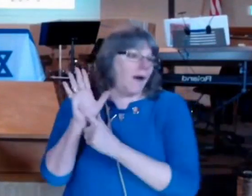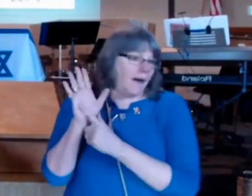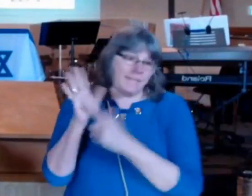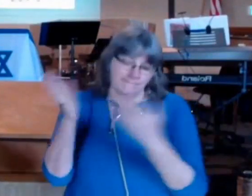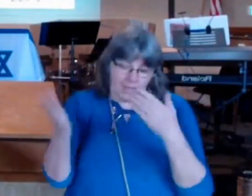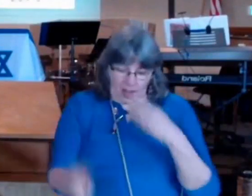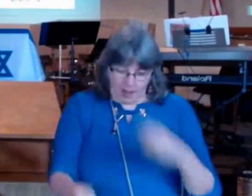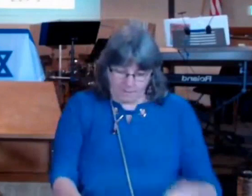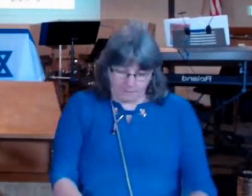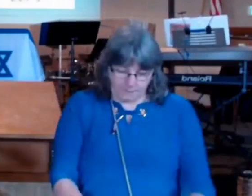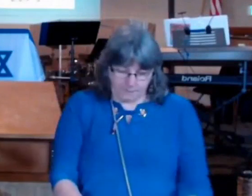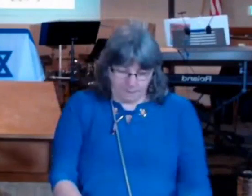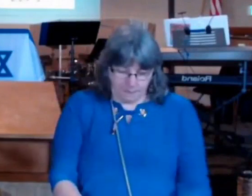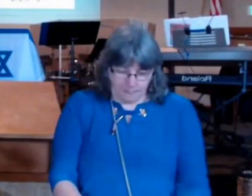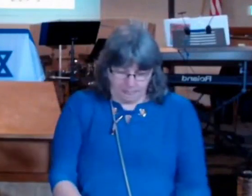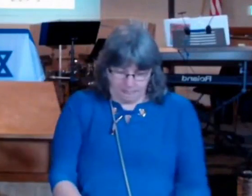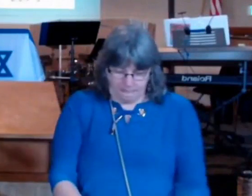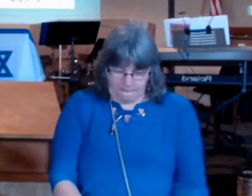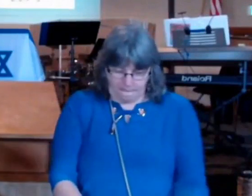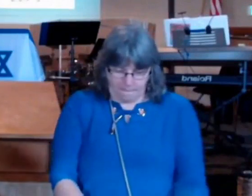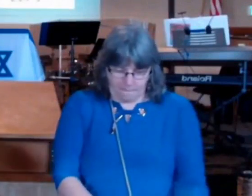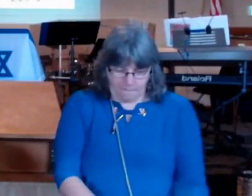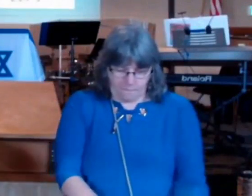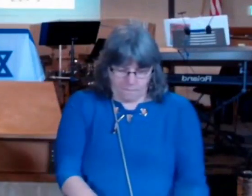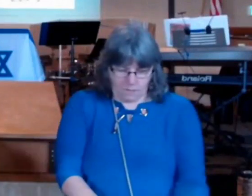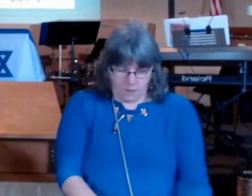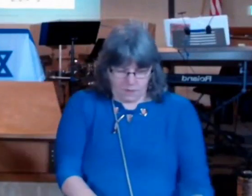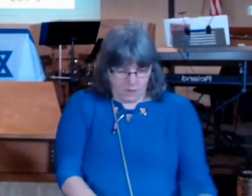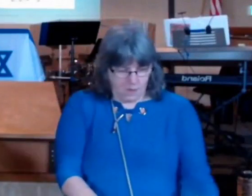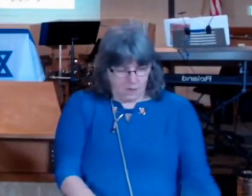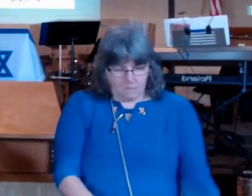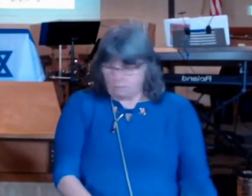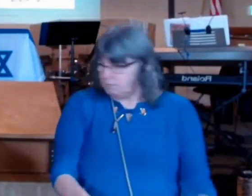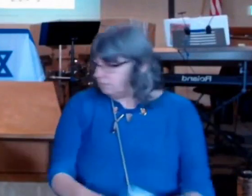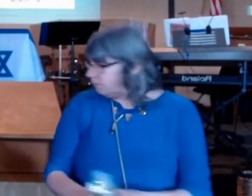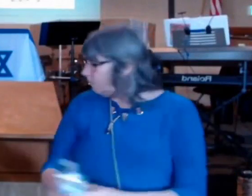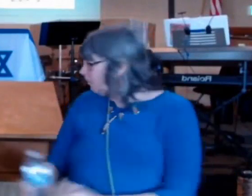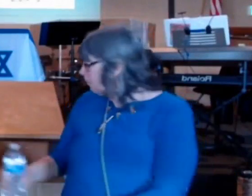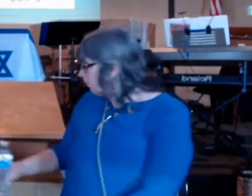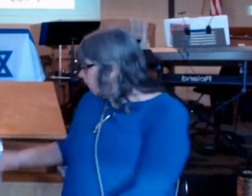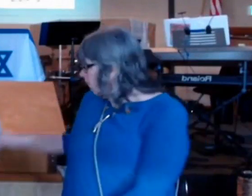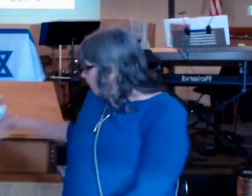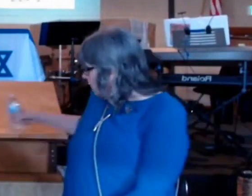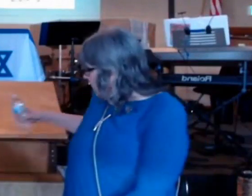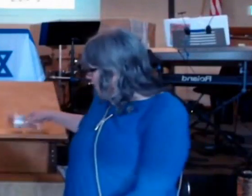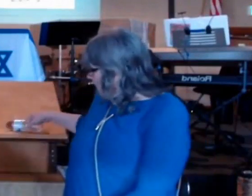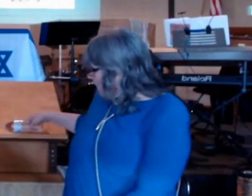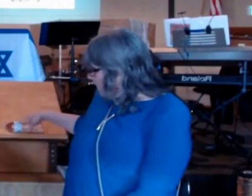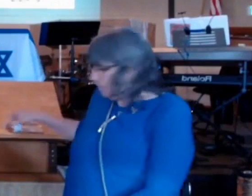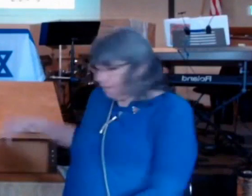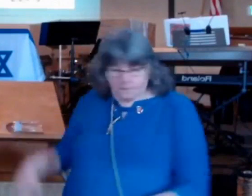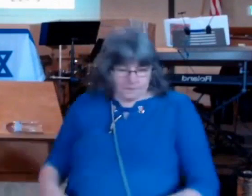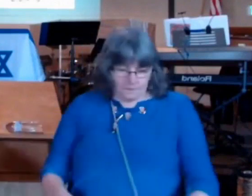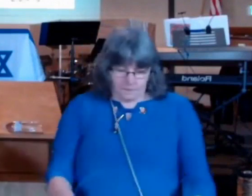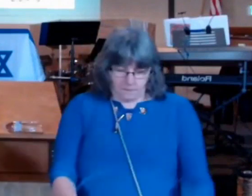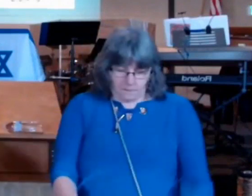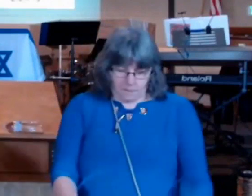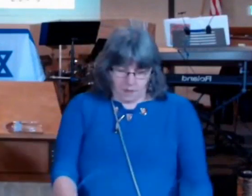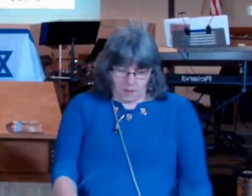where do I have yeah that's good so there's something else that we need to realize